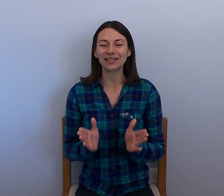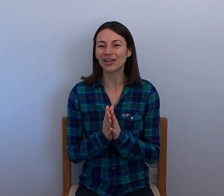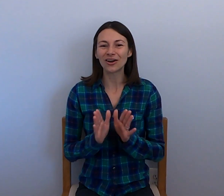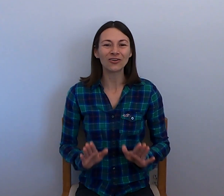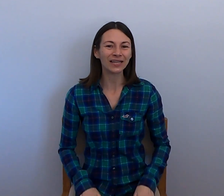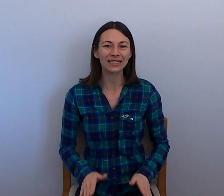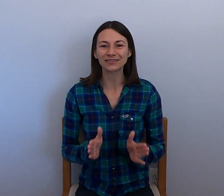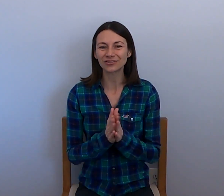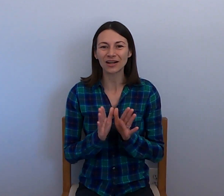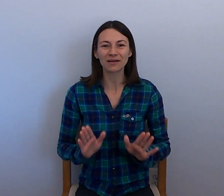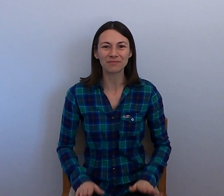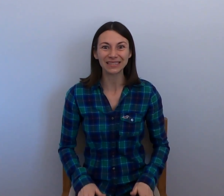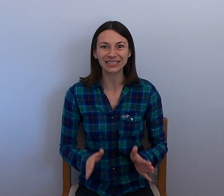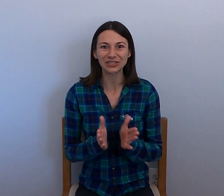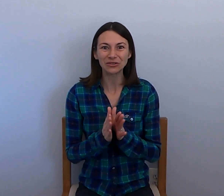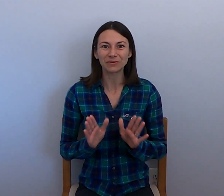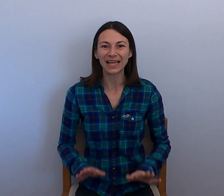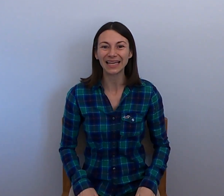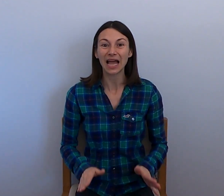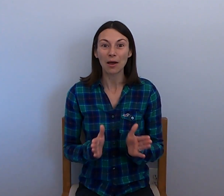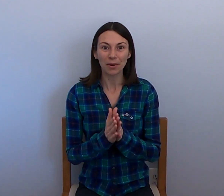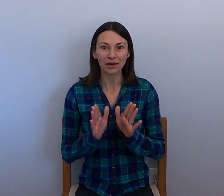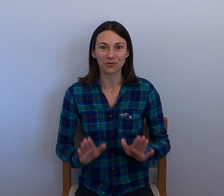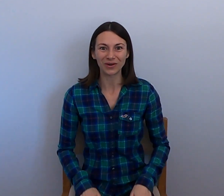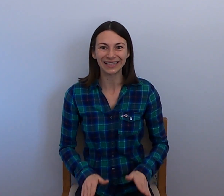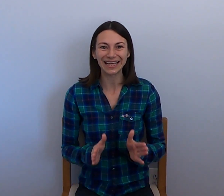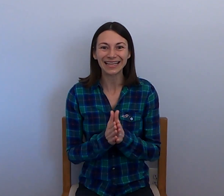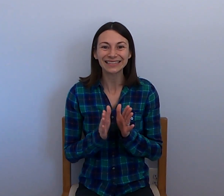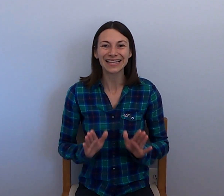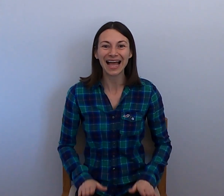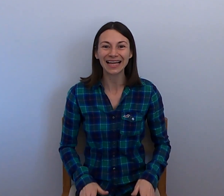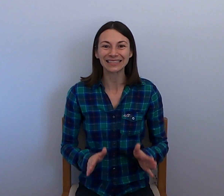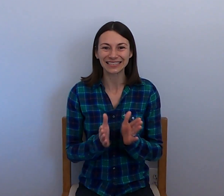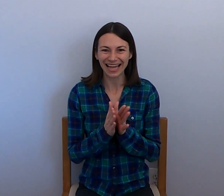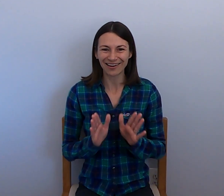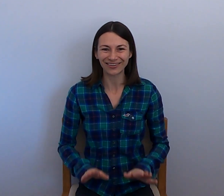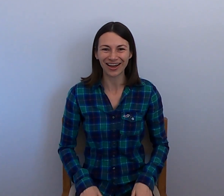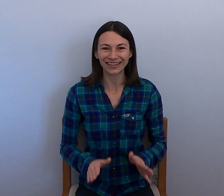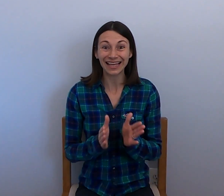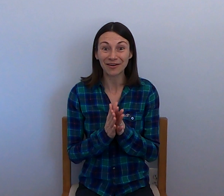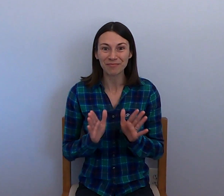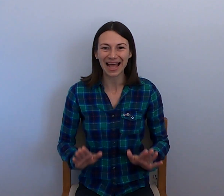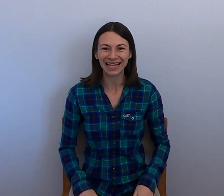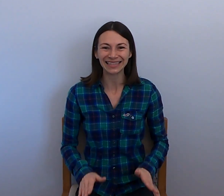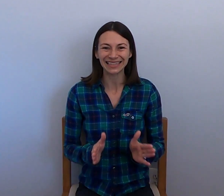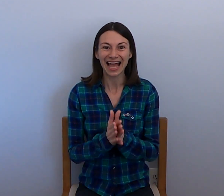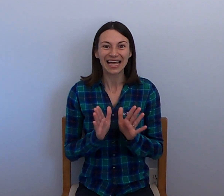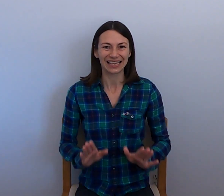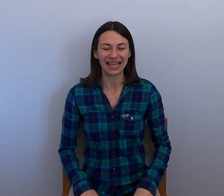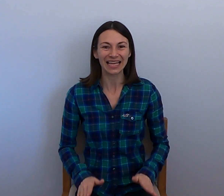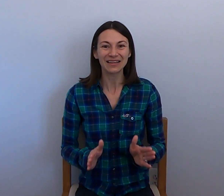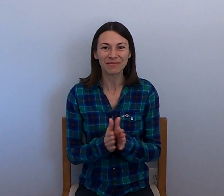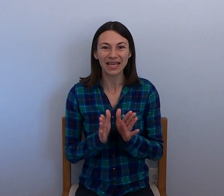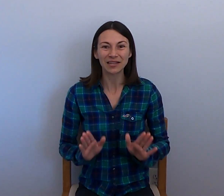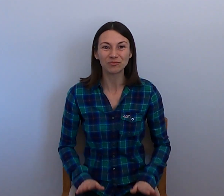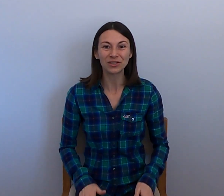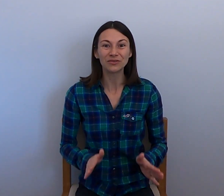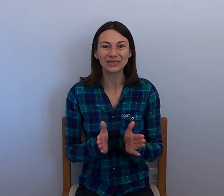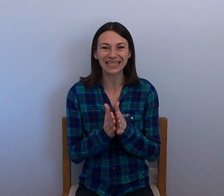no instruments to play, but when they sat down on their mat, they made music